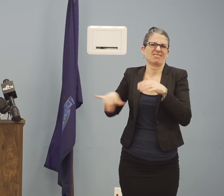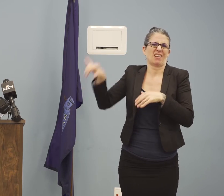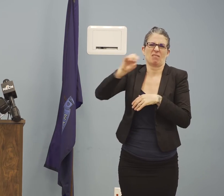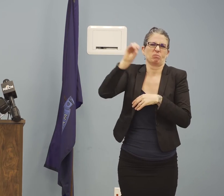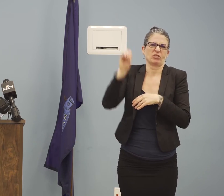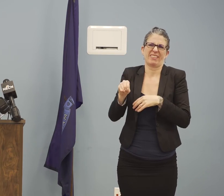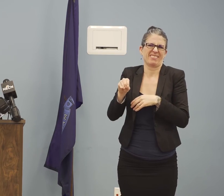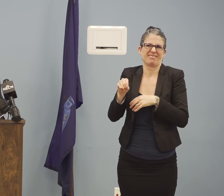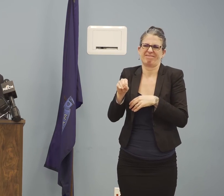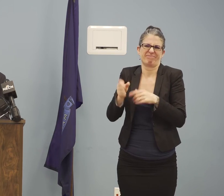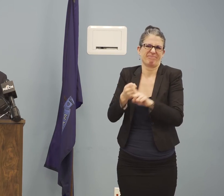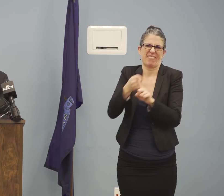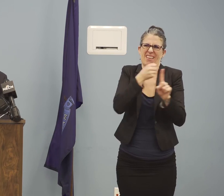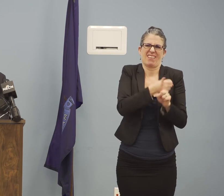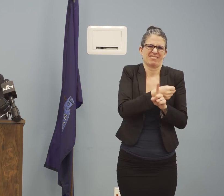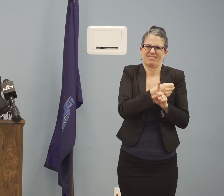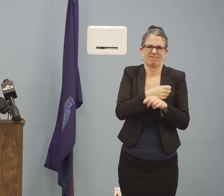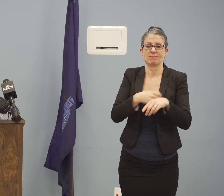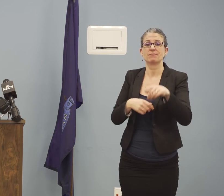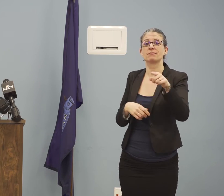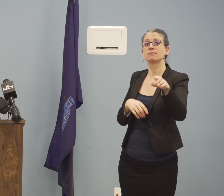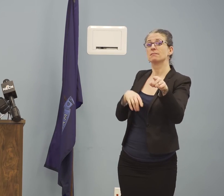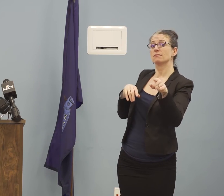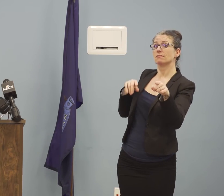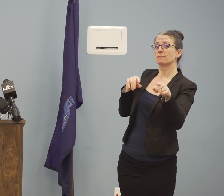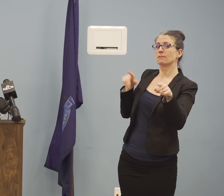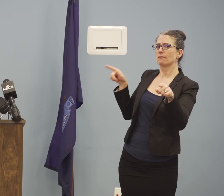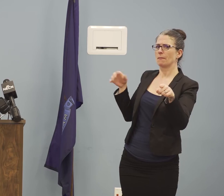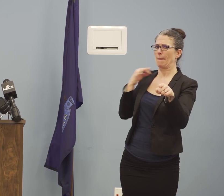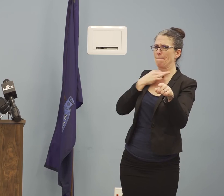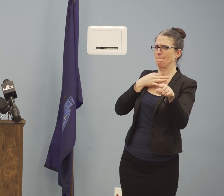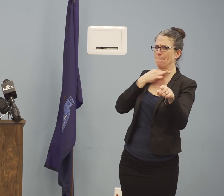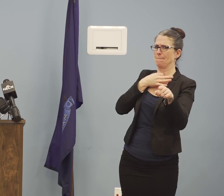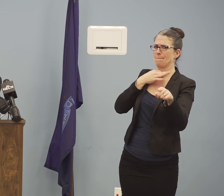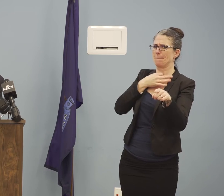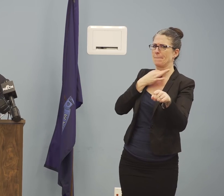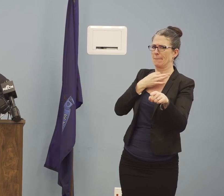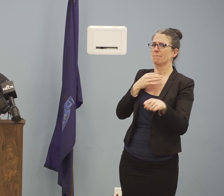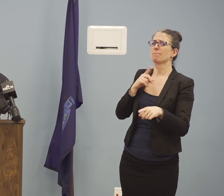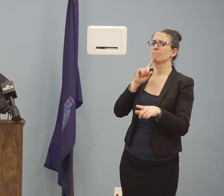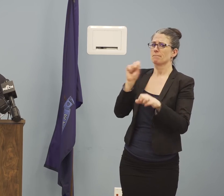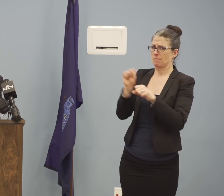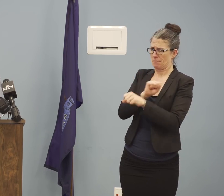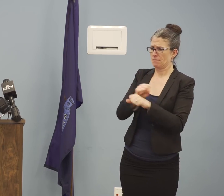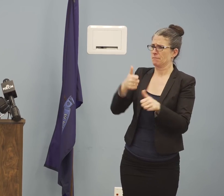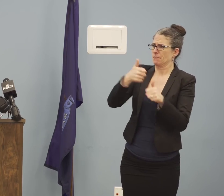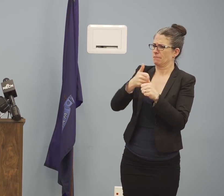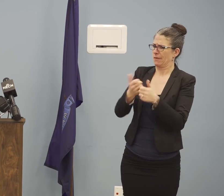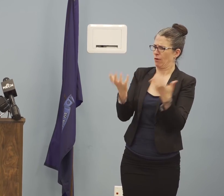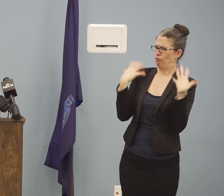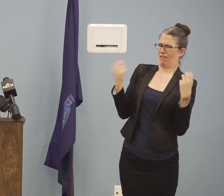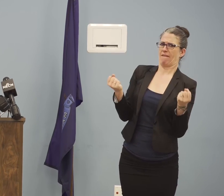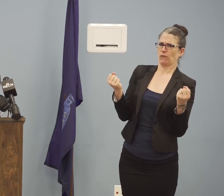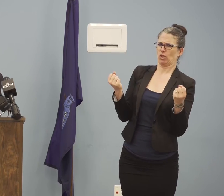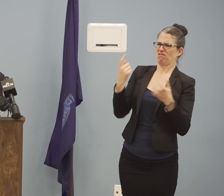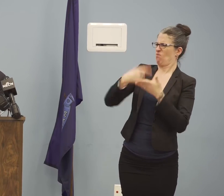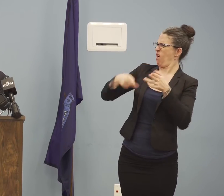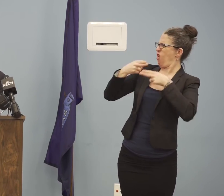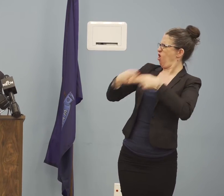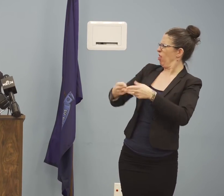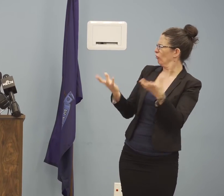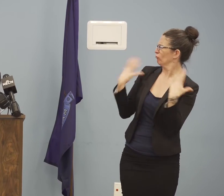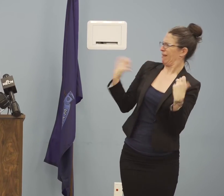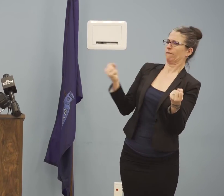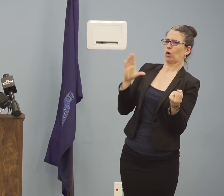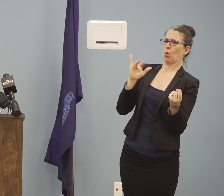One more question. How would you characterize when people know that they've recovered? Okay. The question is, how do we